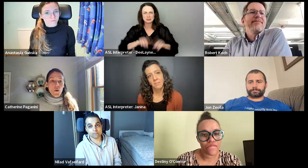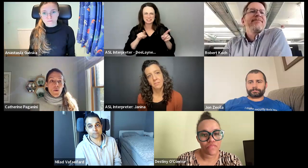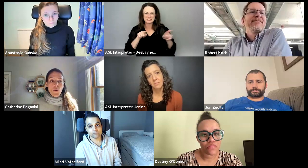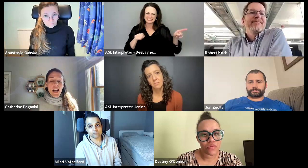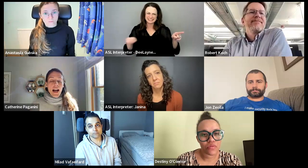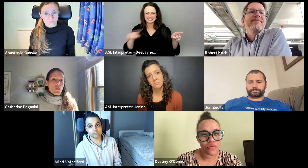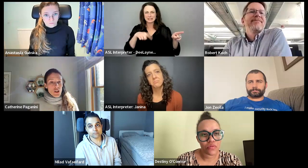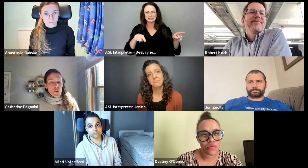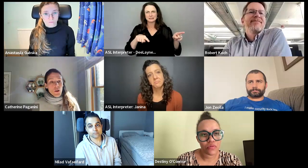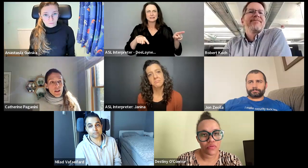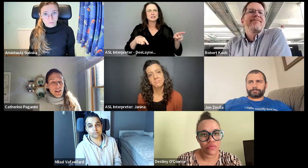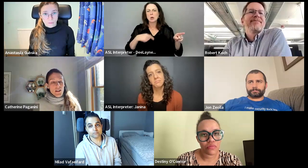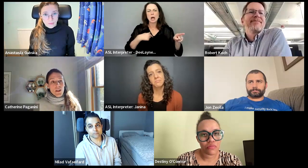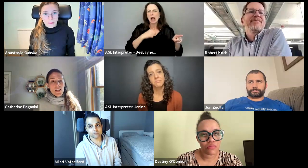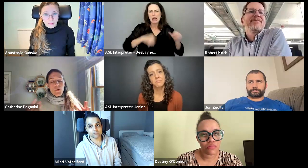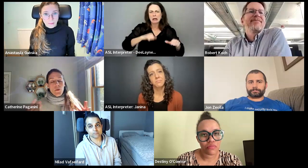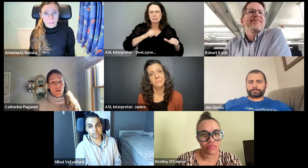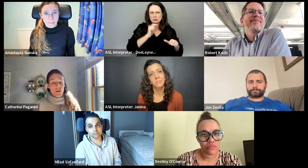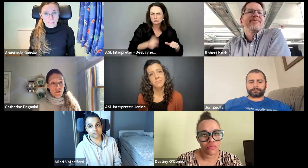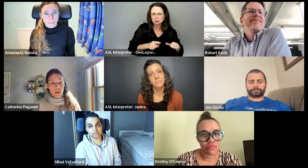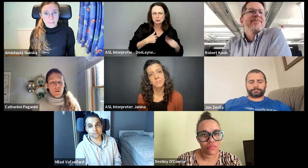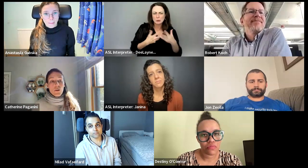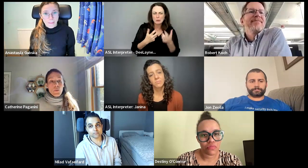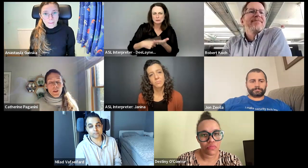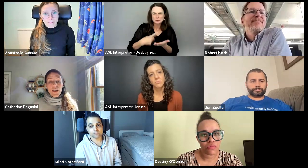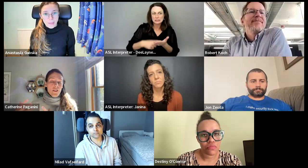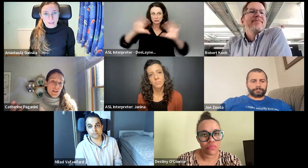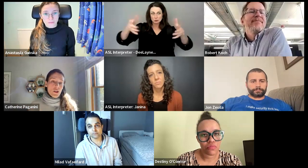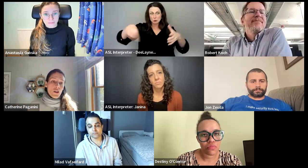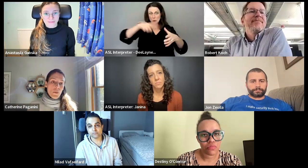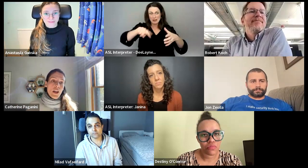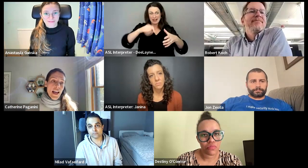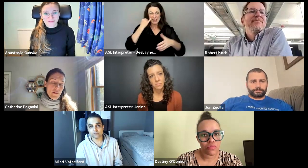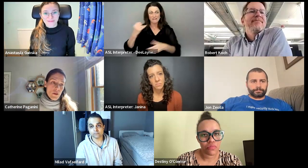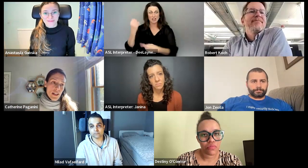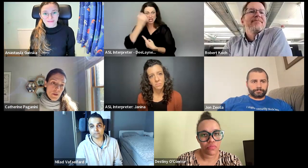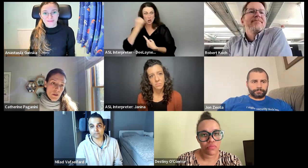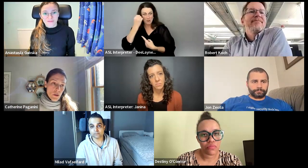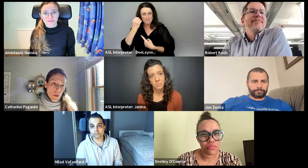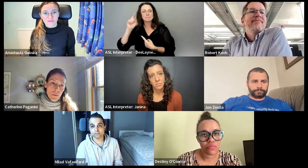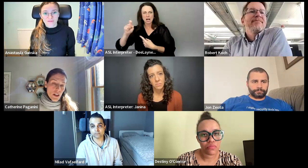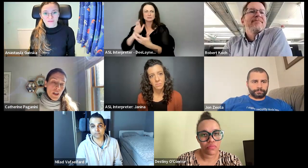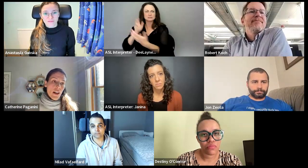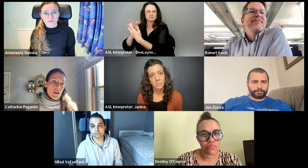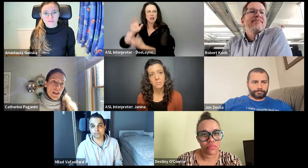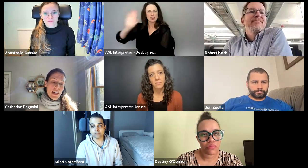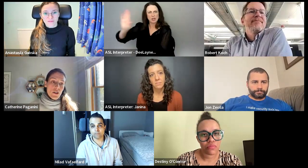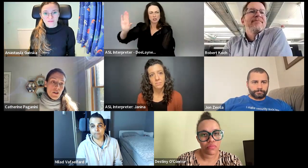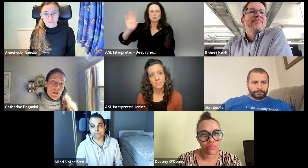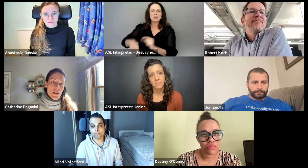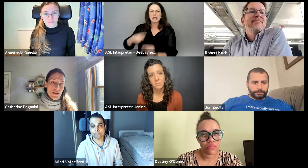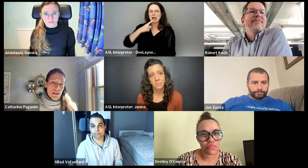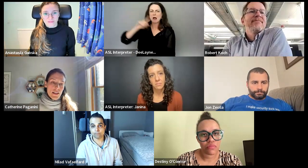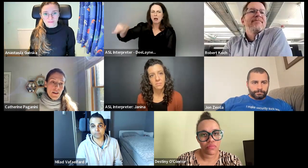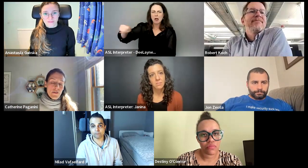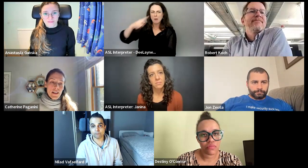So I'm not really sure. And that's something that I wanted to discuss with the group. If it's in Europe, we have to adapt to the European market. We cannot say like,